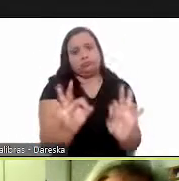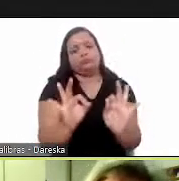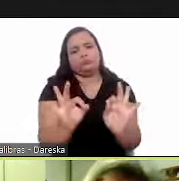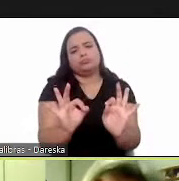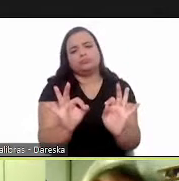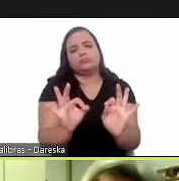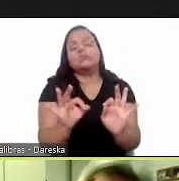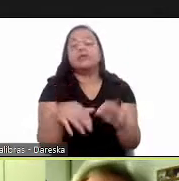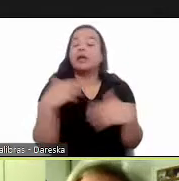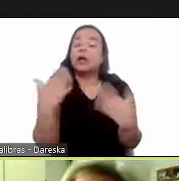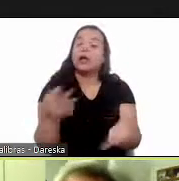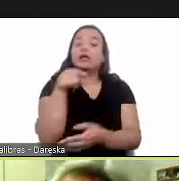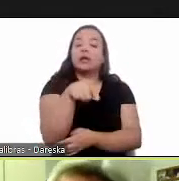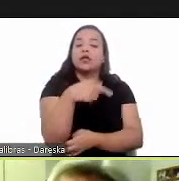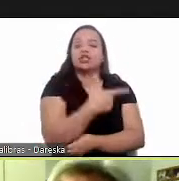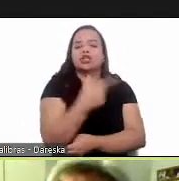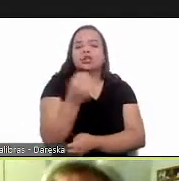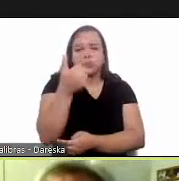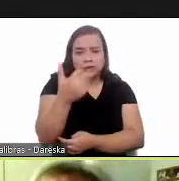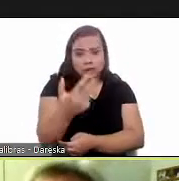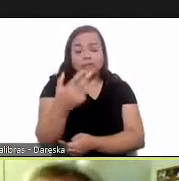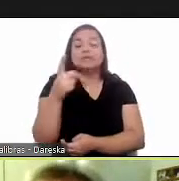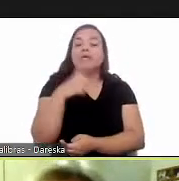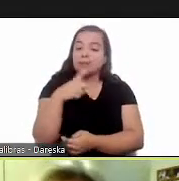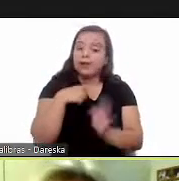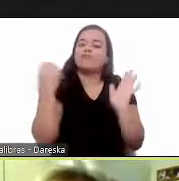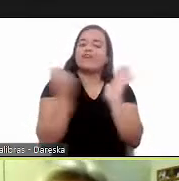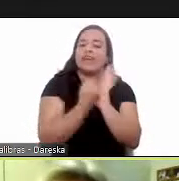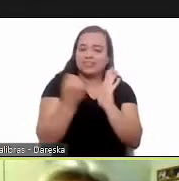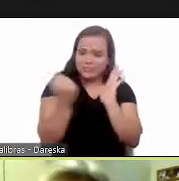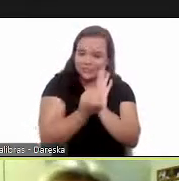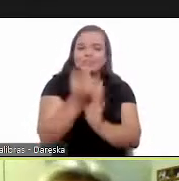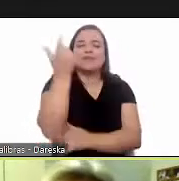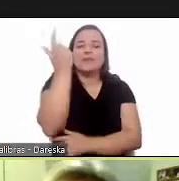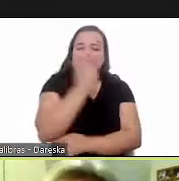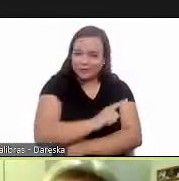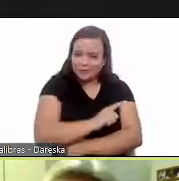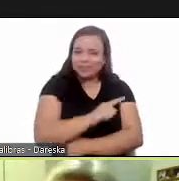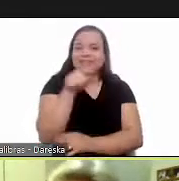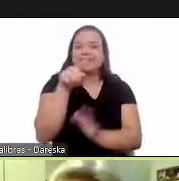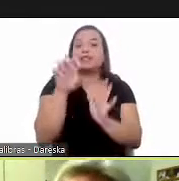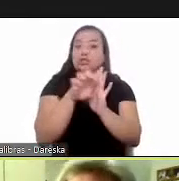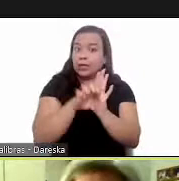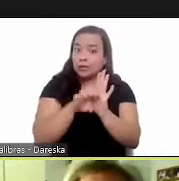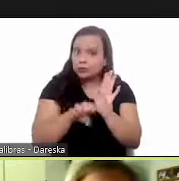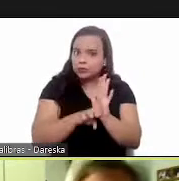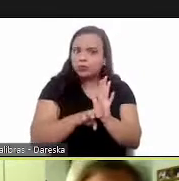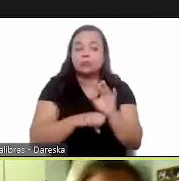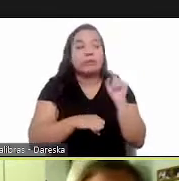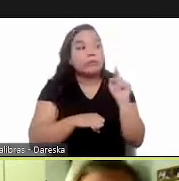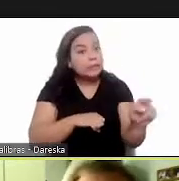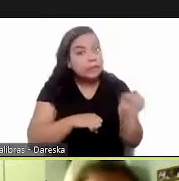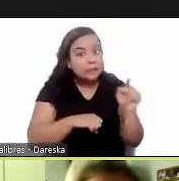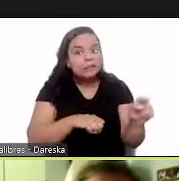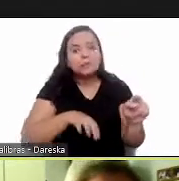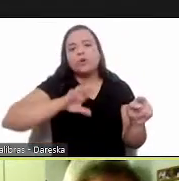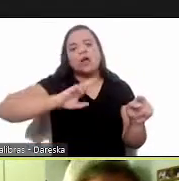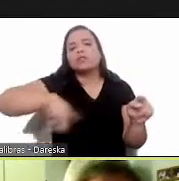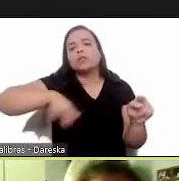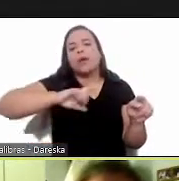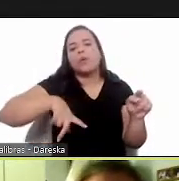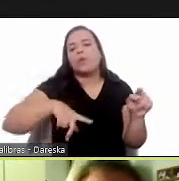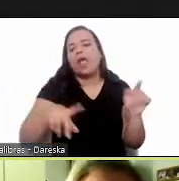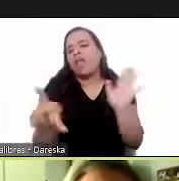and in 2013 we have a landmark which was the records the records of the statute